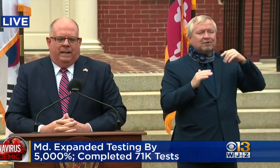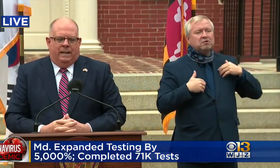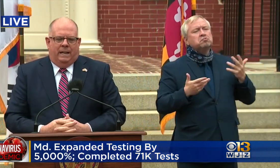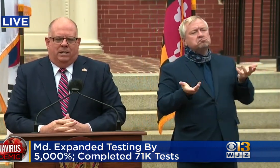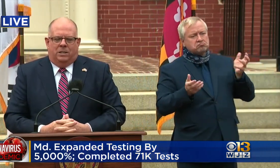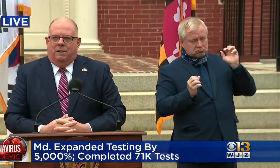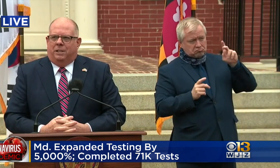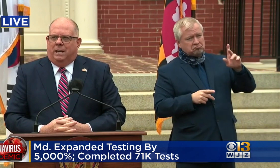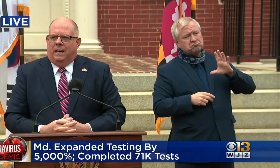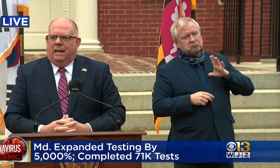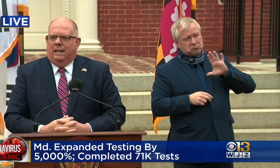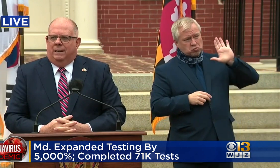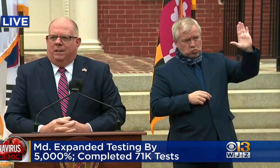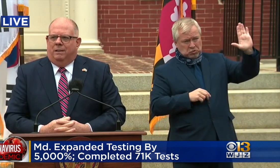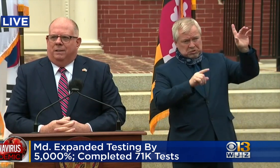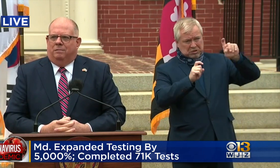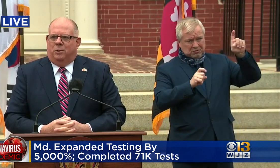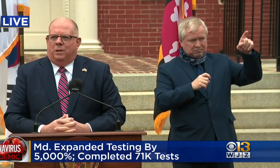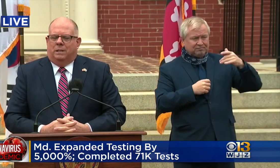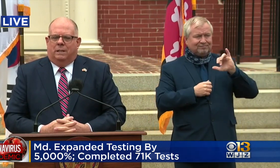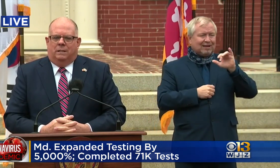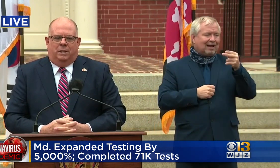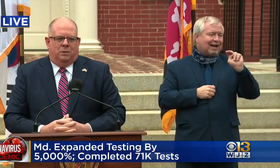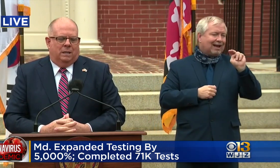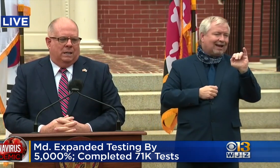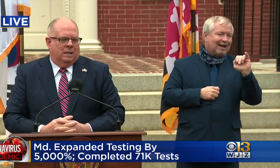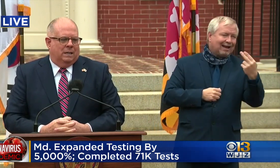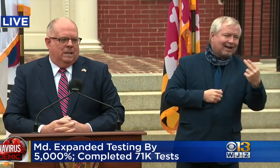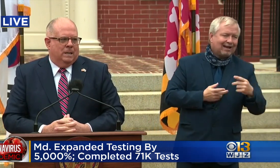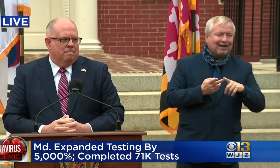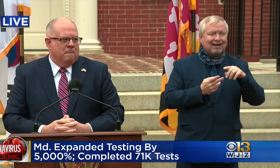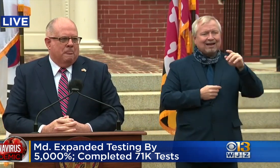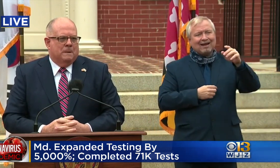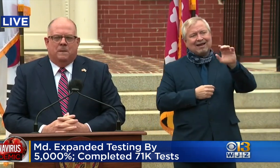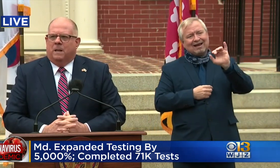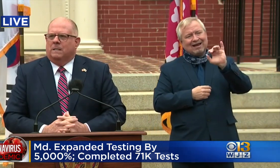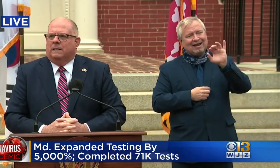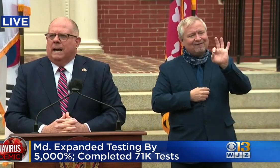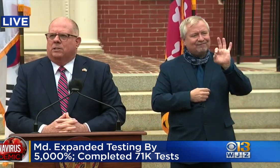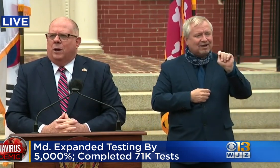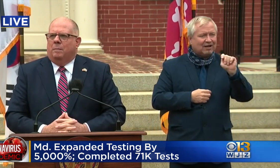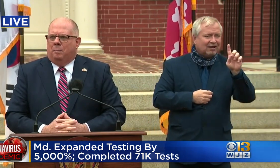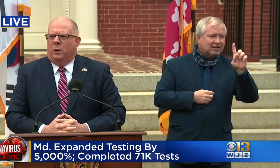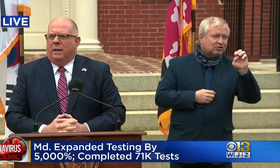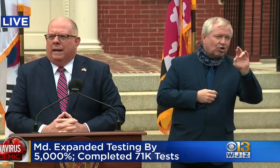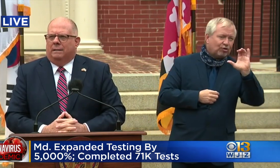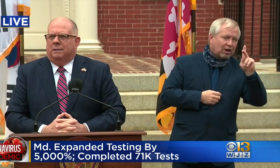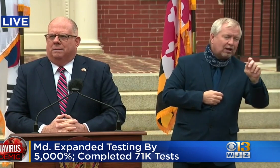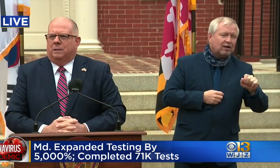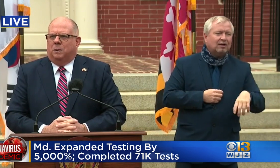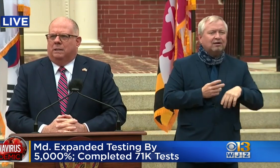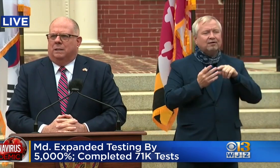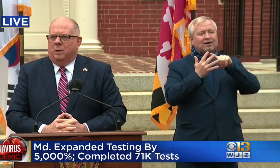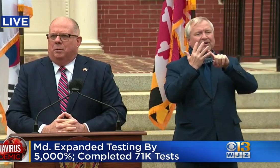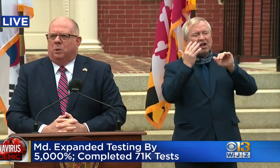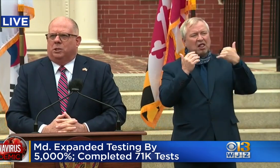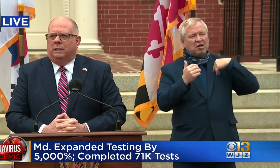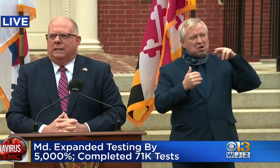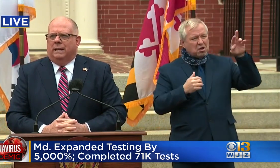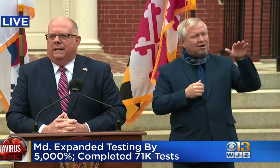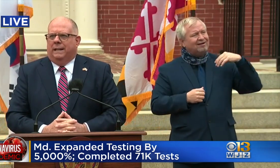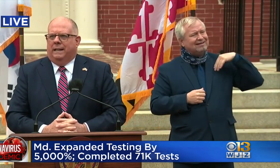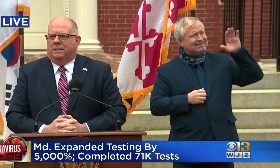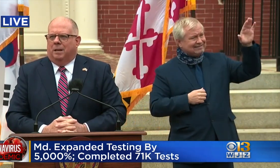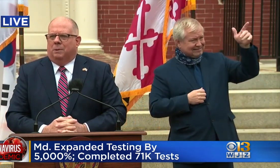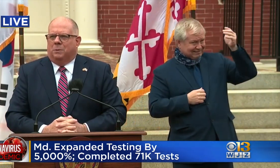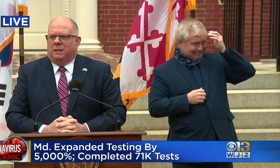yeah, NIH and FDA and Fort Dietrich and, and things like that. So I, I pointed that out to the vice president. We've been pushing